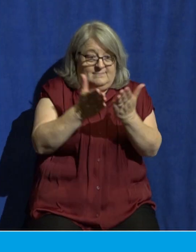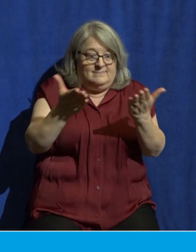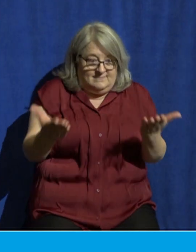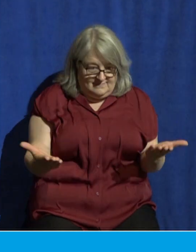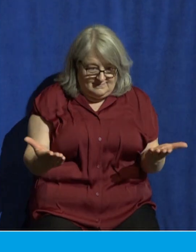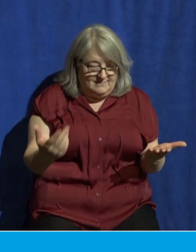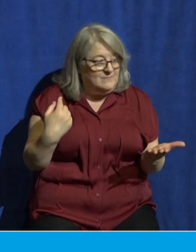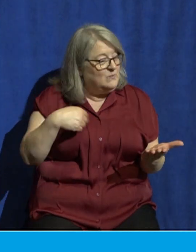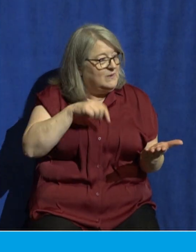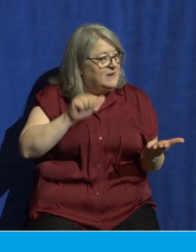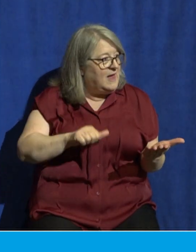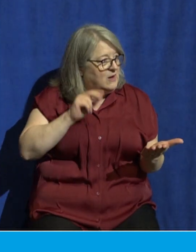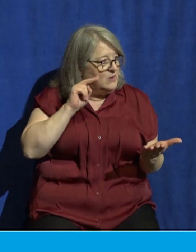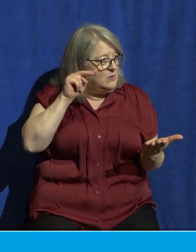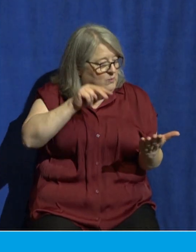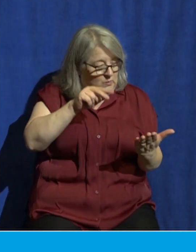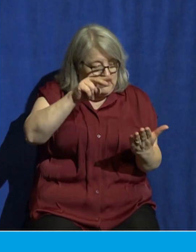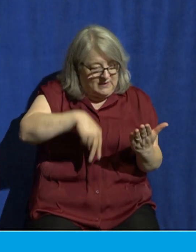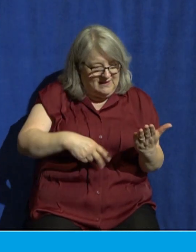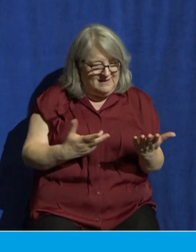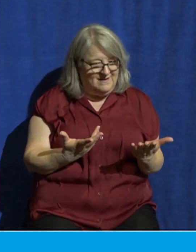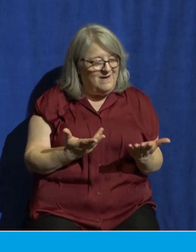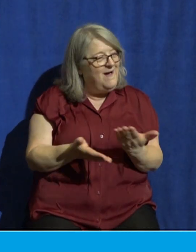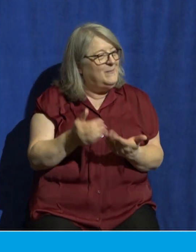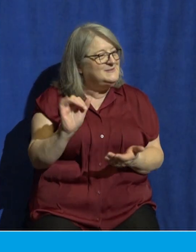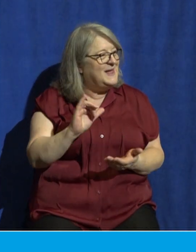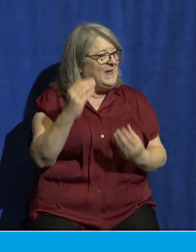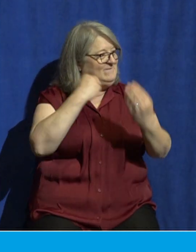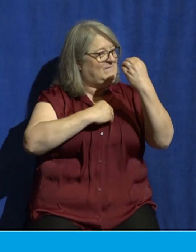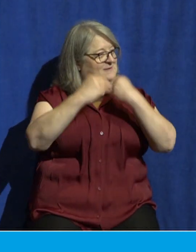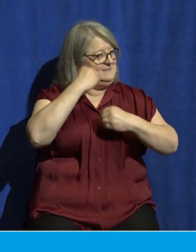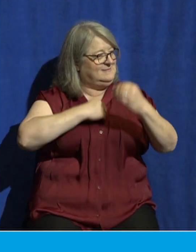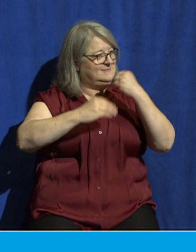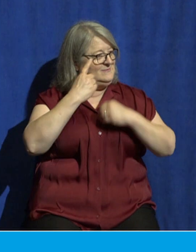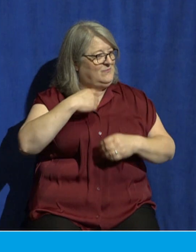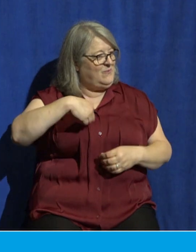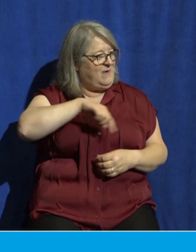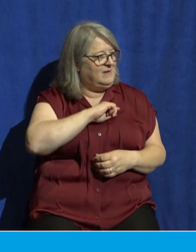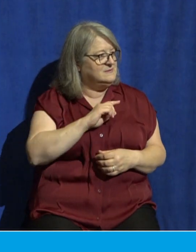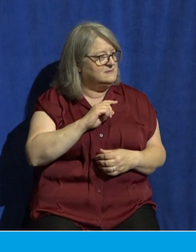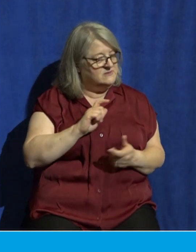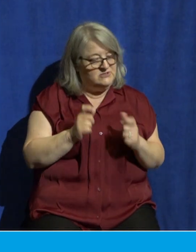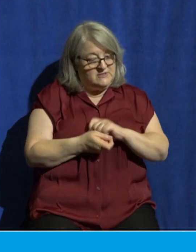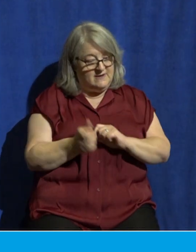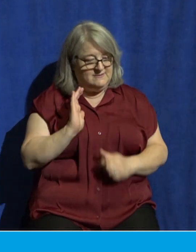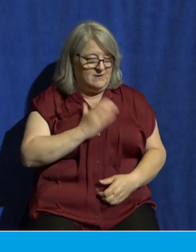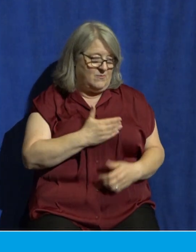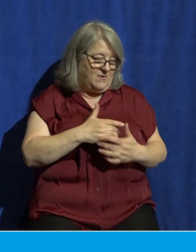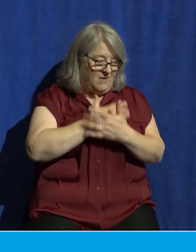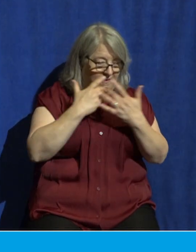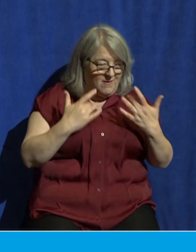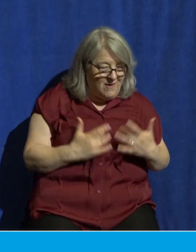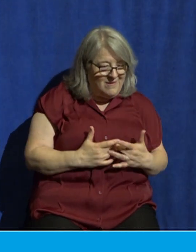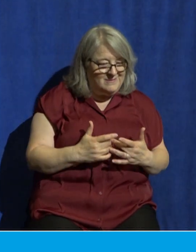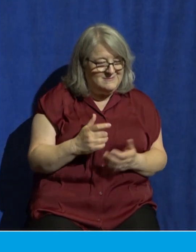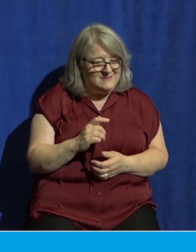feast on your word and I pray that you would not only work in our hearts, but Lord, that you would change, change our